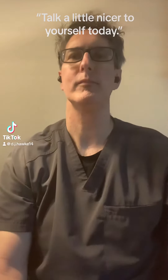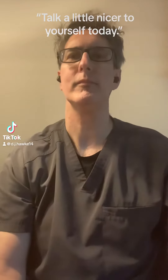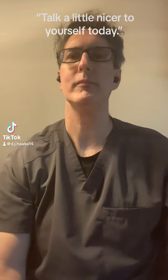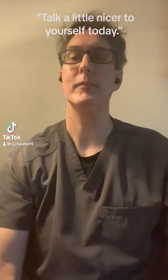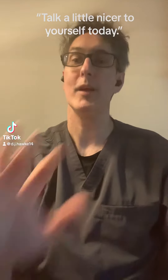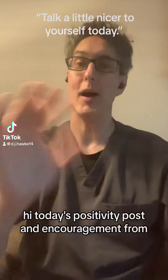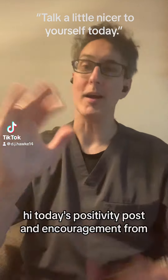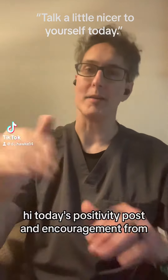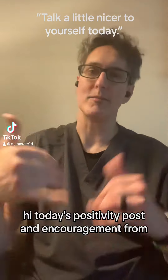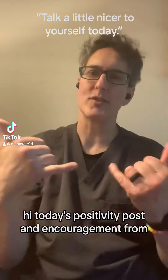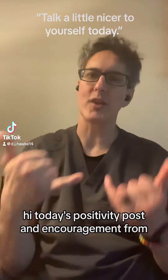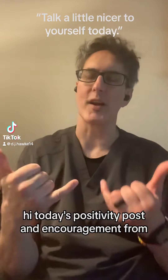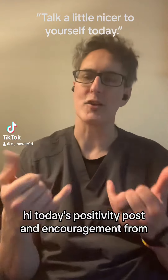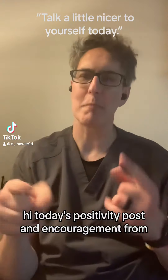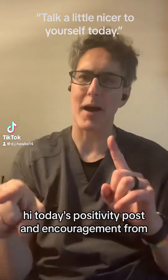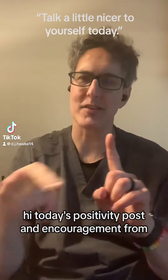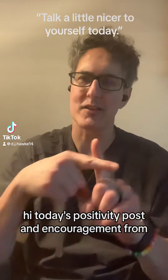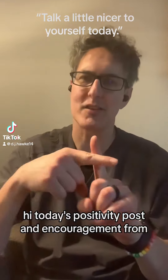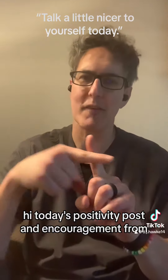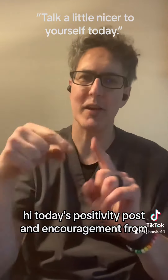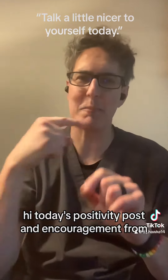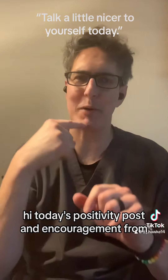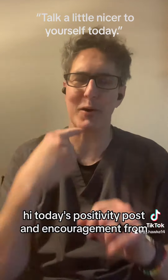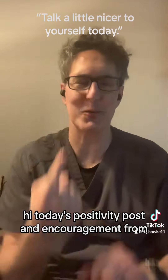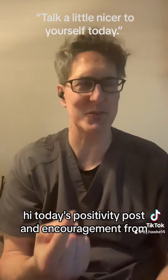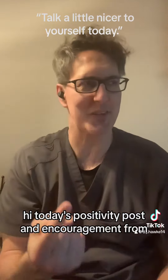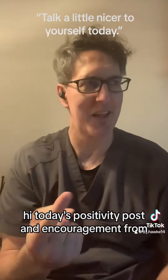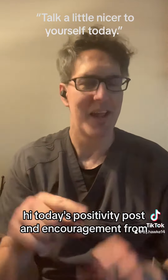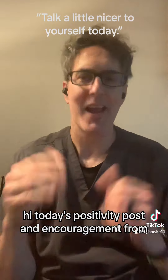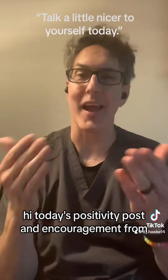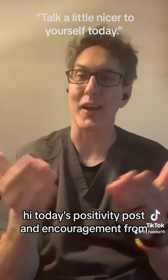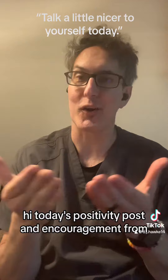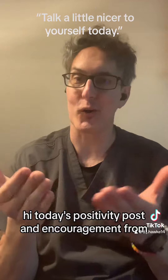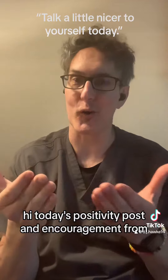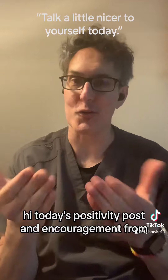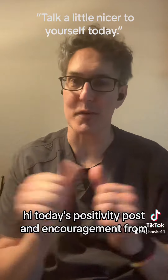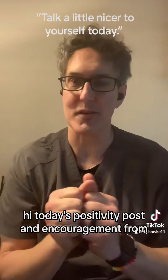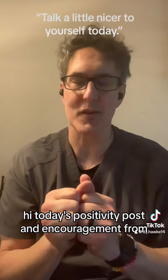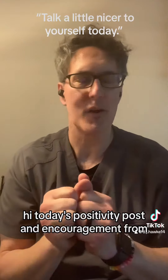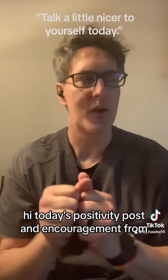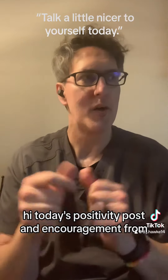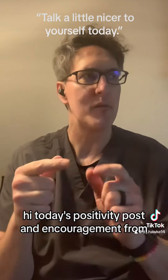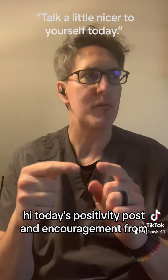Hi, today's podcast and encouragement from